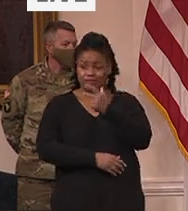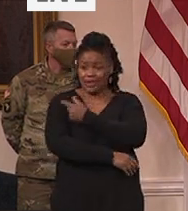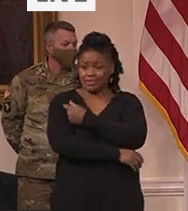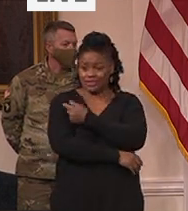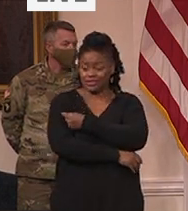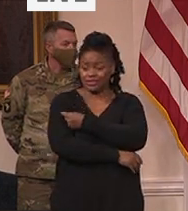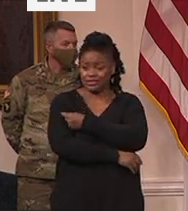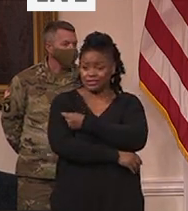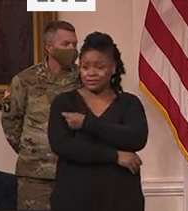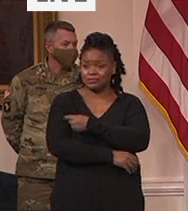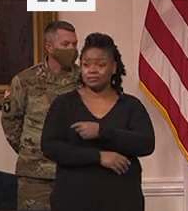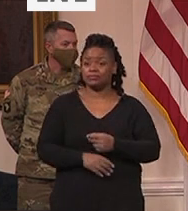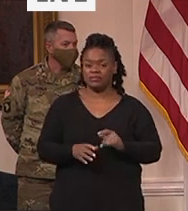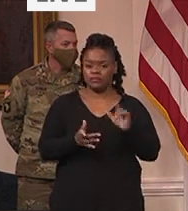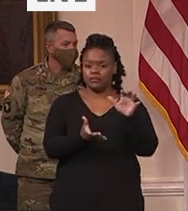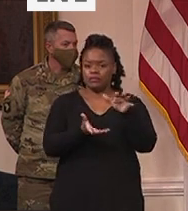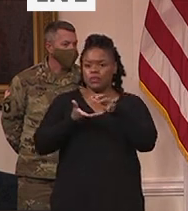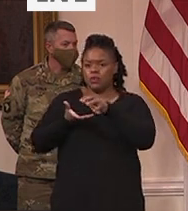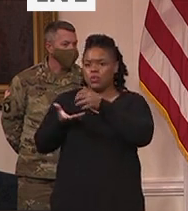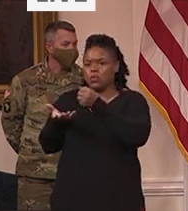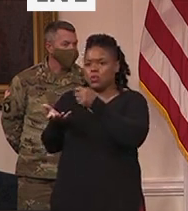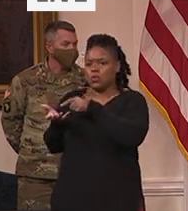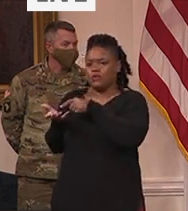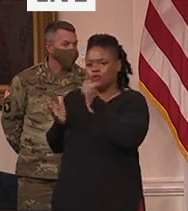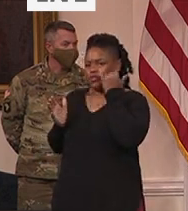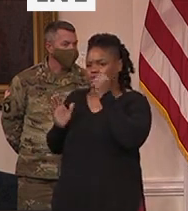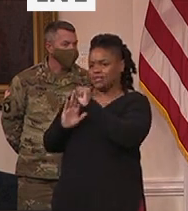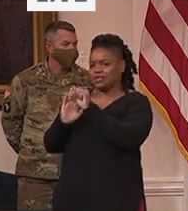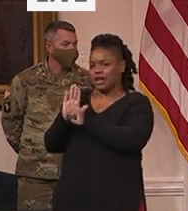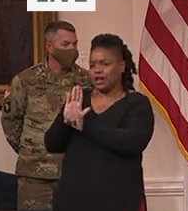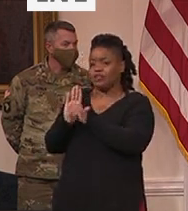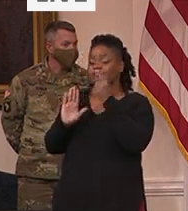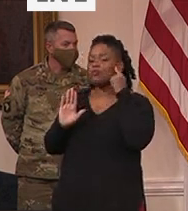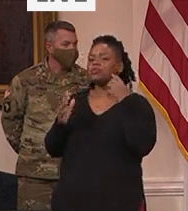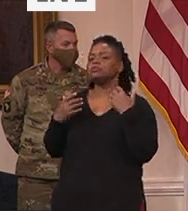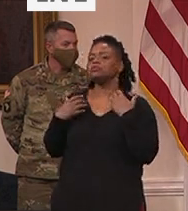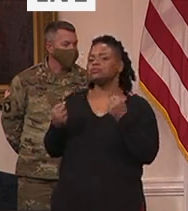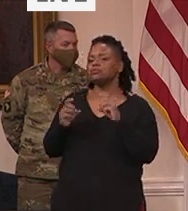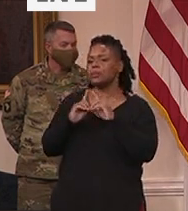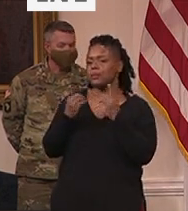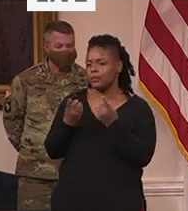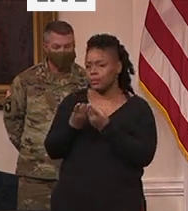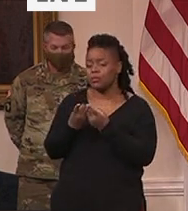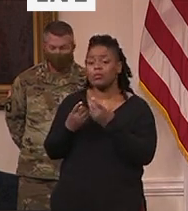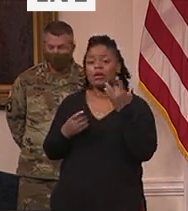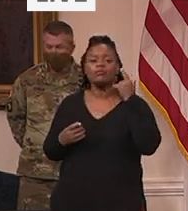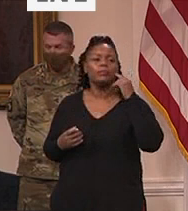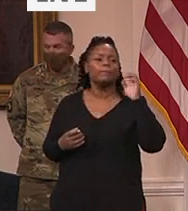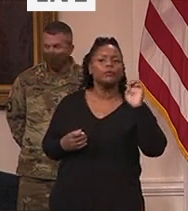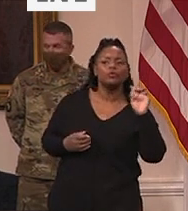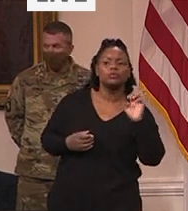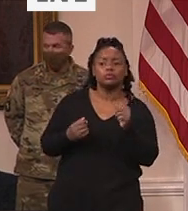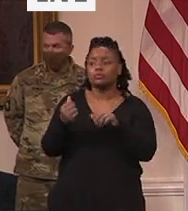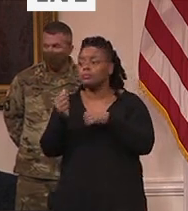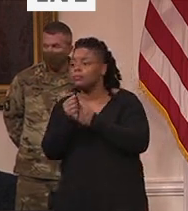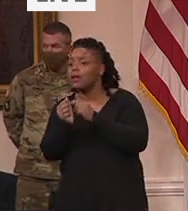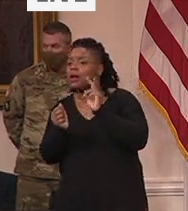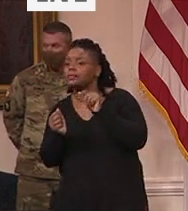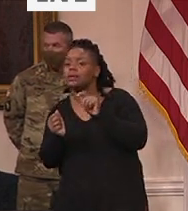retained by the state at the state health department for emergency backup reserve purposes.